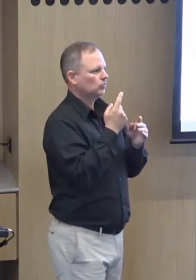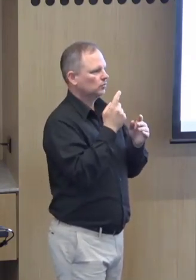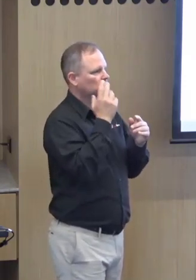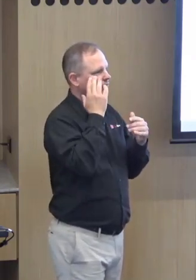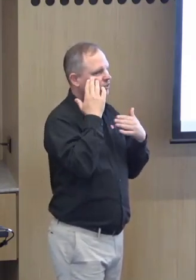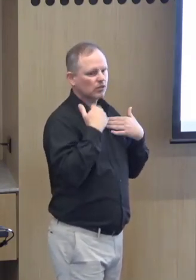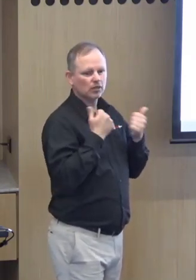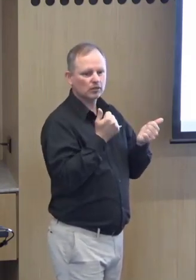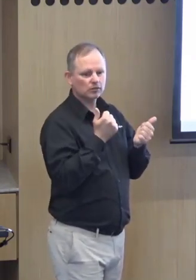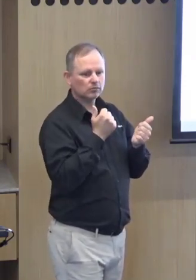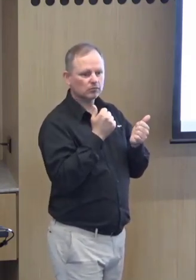some way into the future.